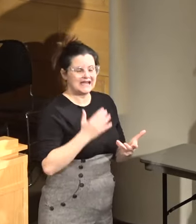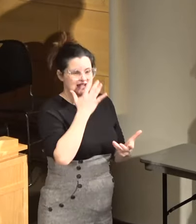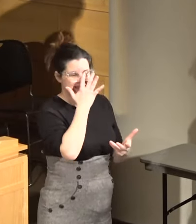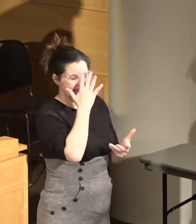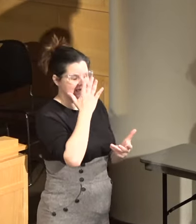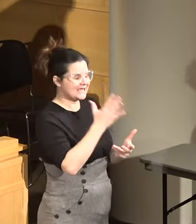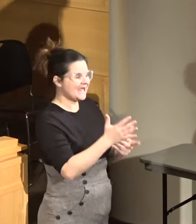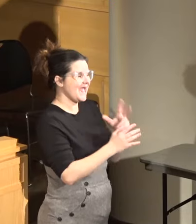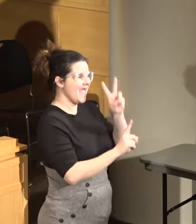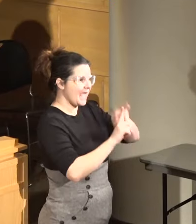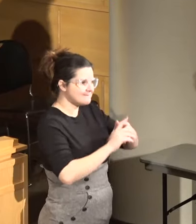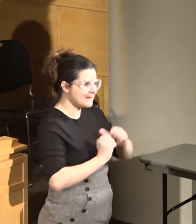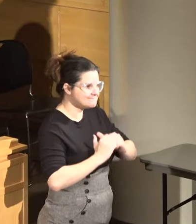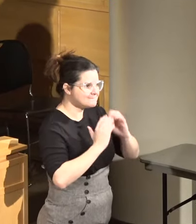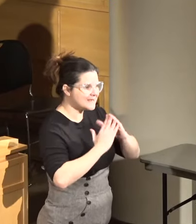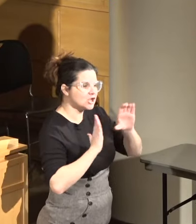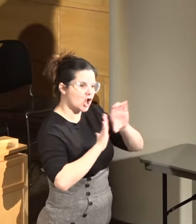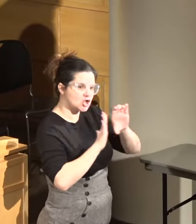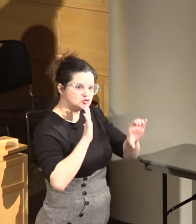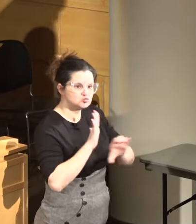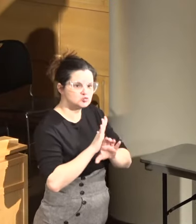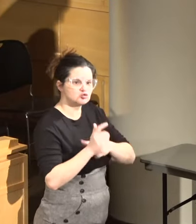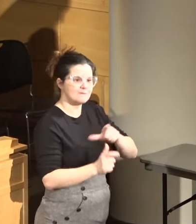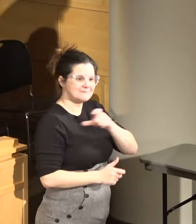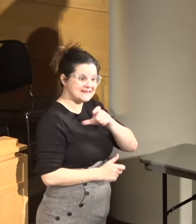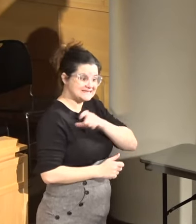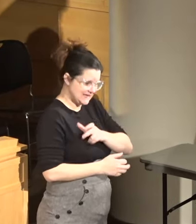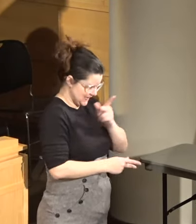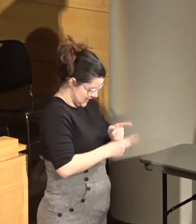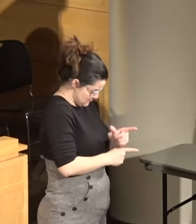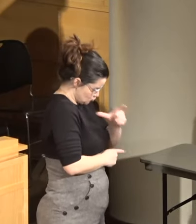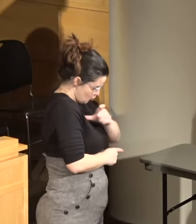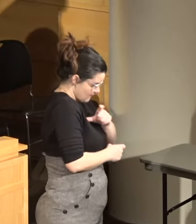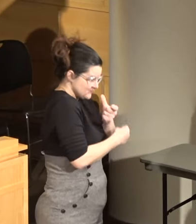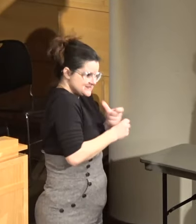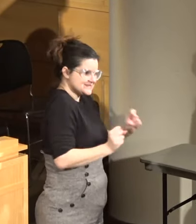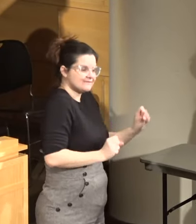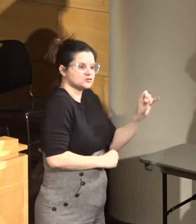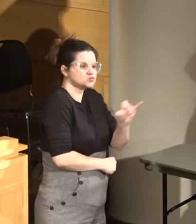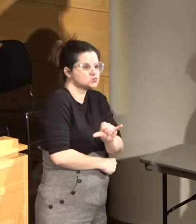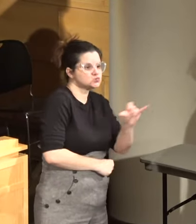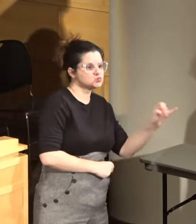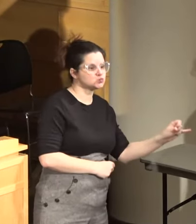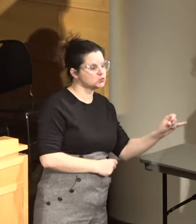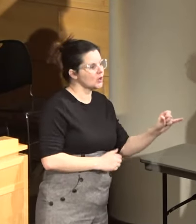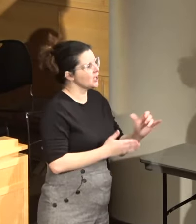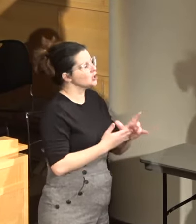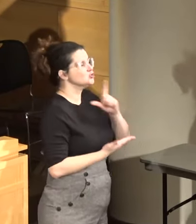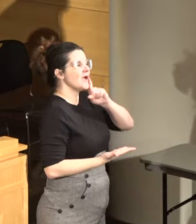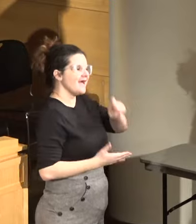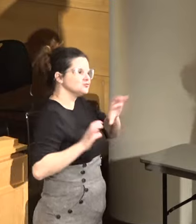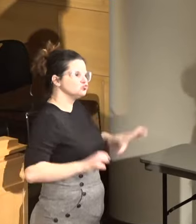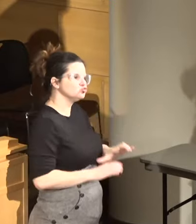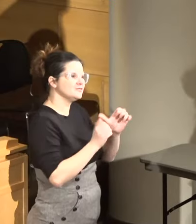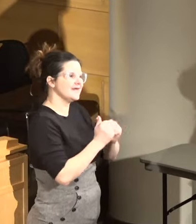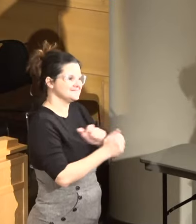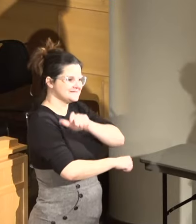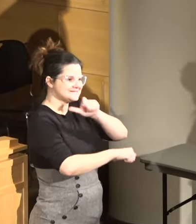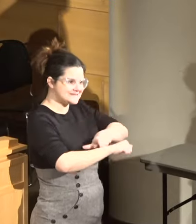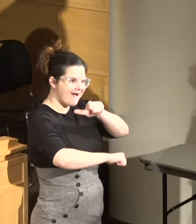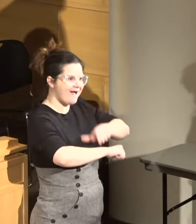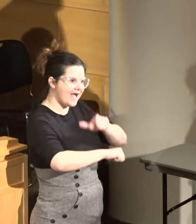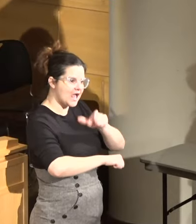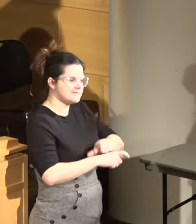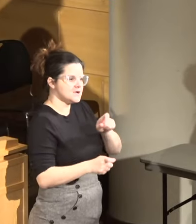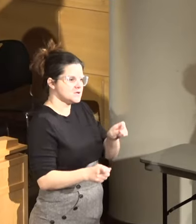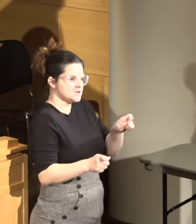Treating, implementing constitutional policing keeps law enforcement safe as well. And you've got to do those things over a period of time